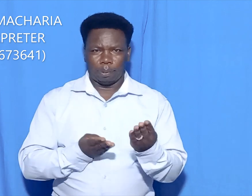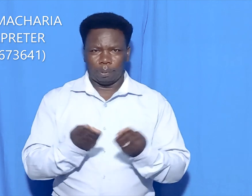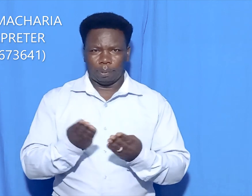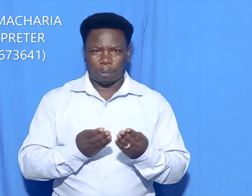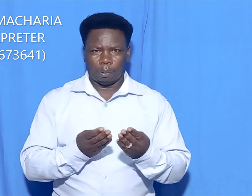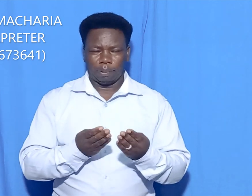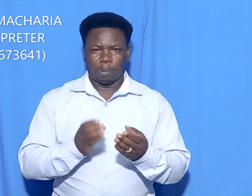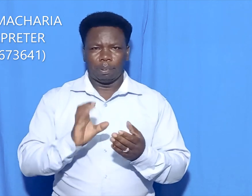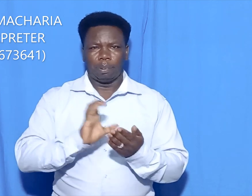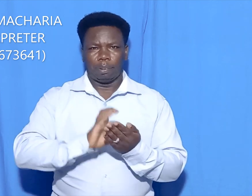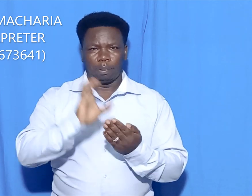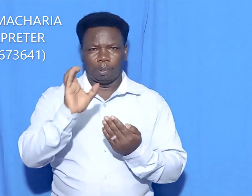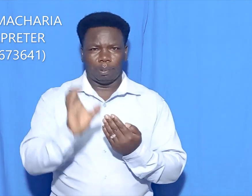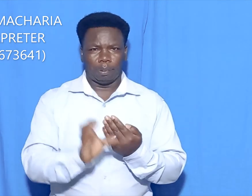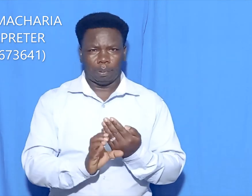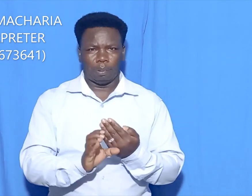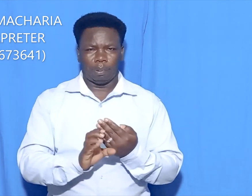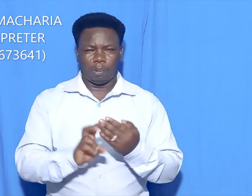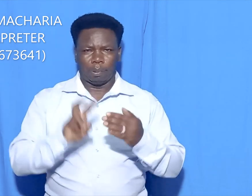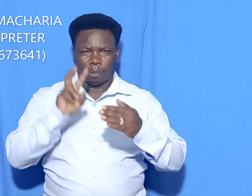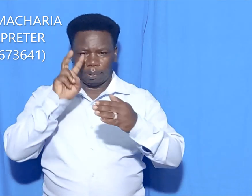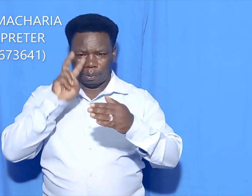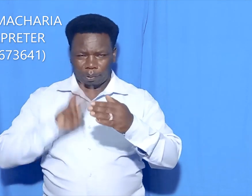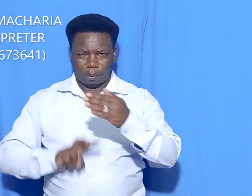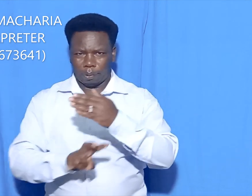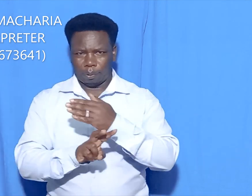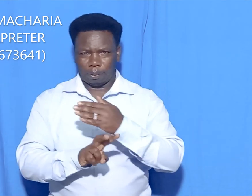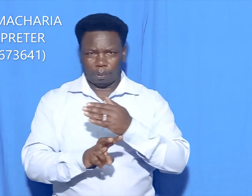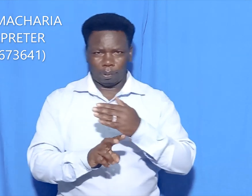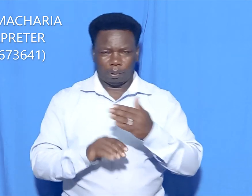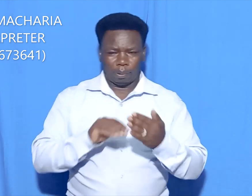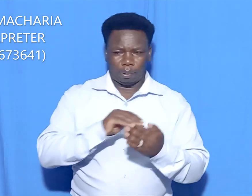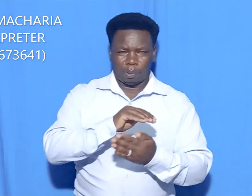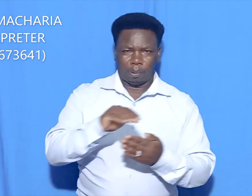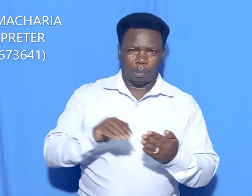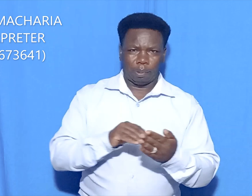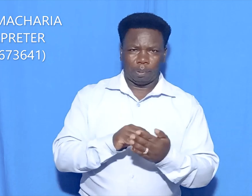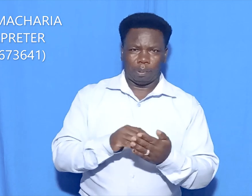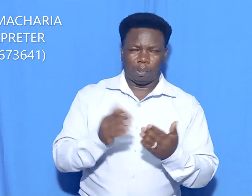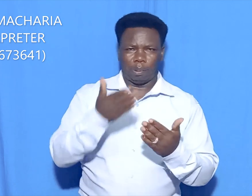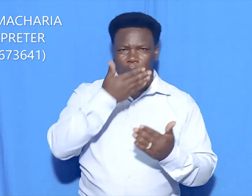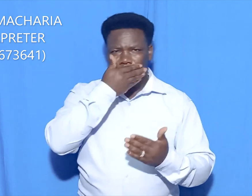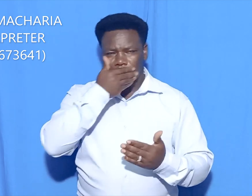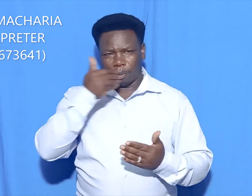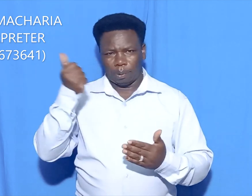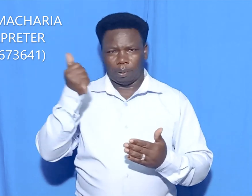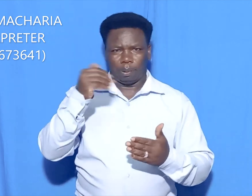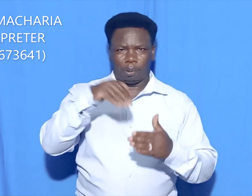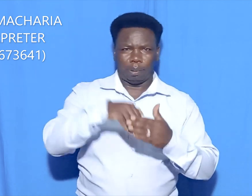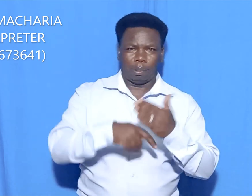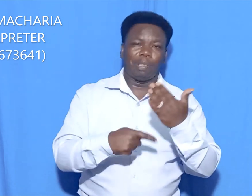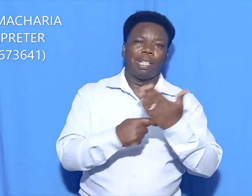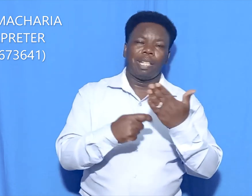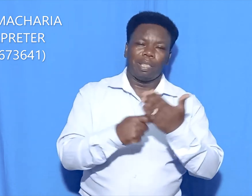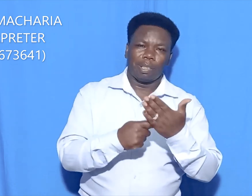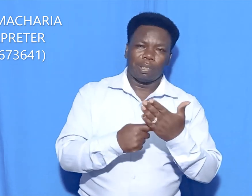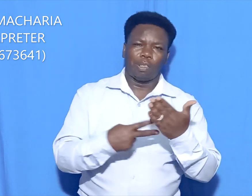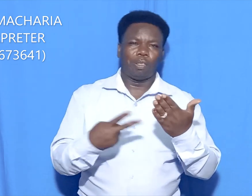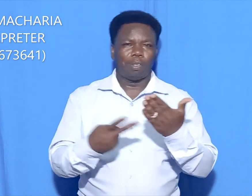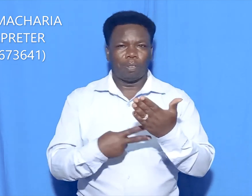Our mission is to be the center of excellence, technical vocation and entrepreneurship